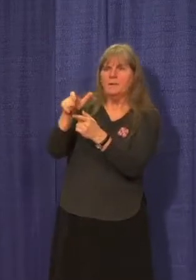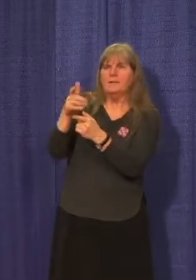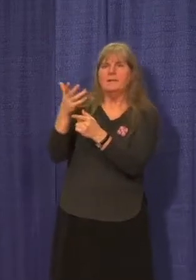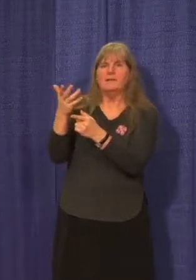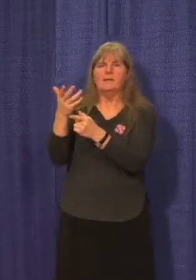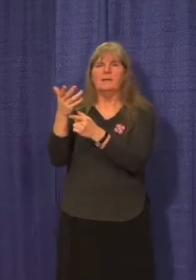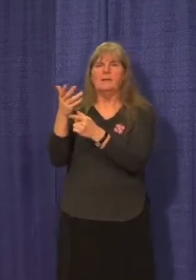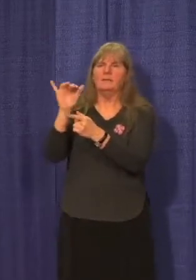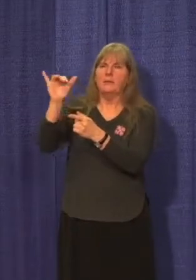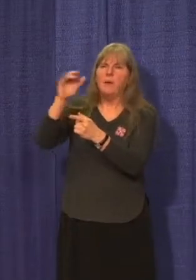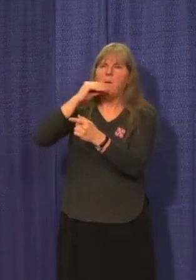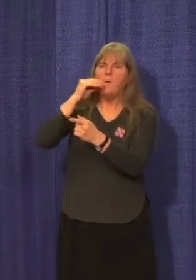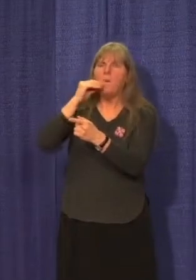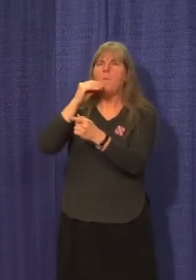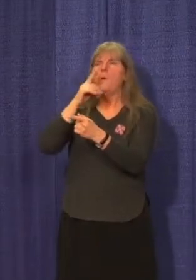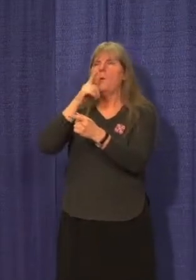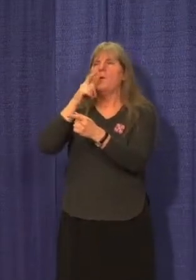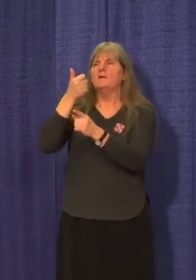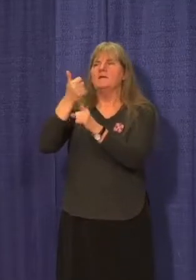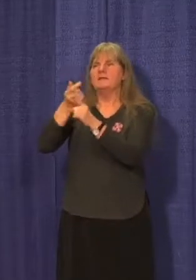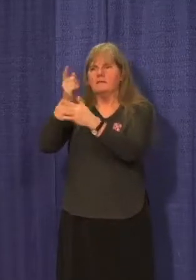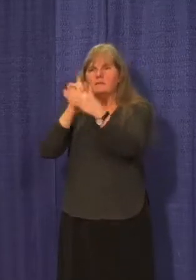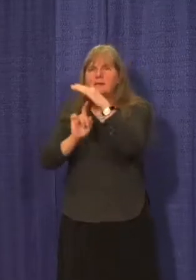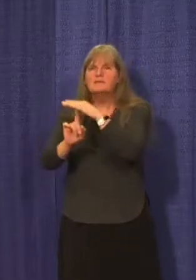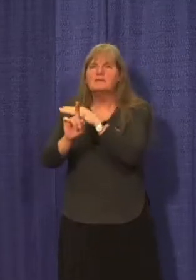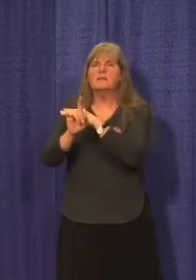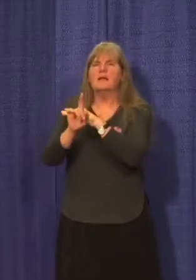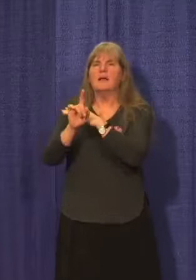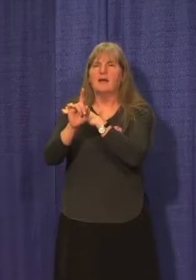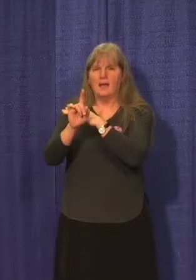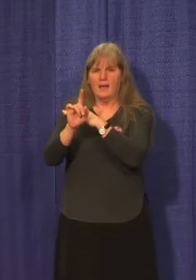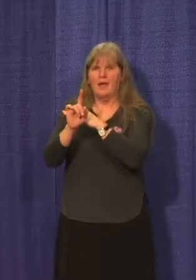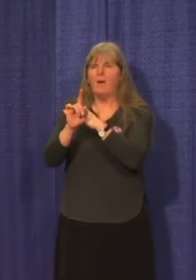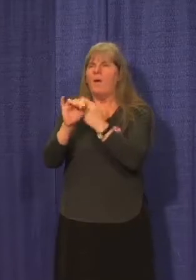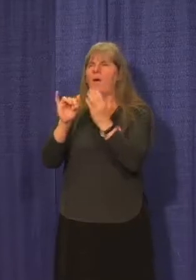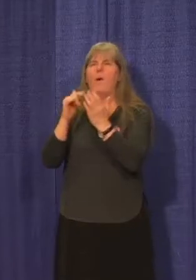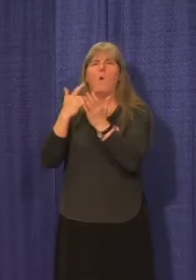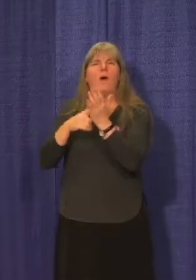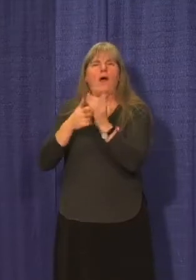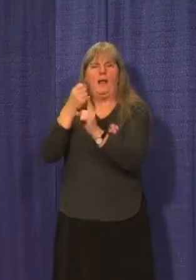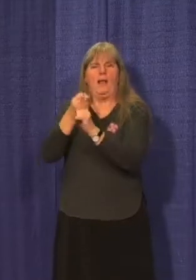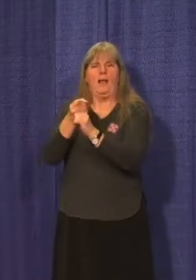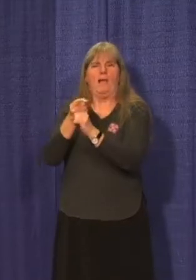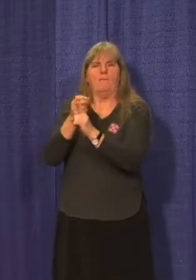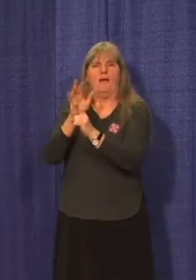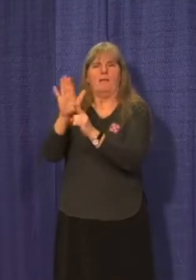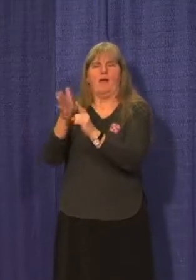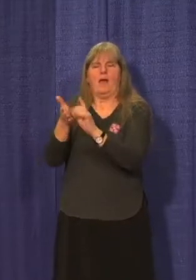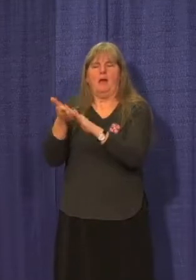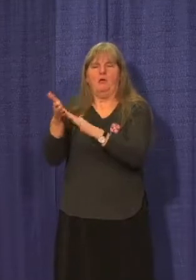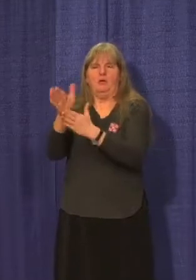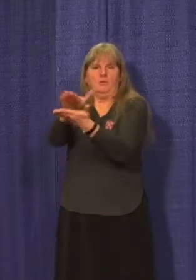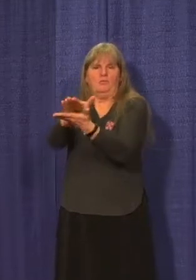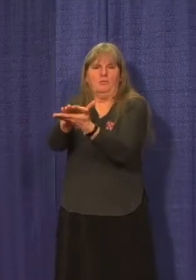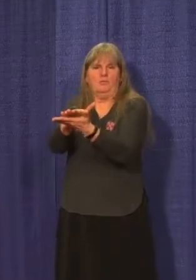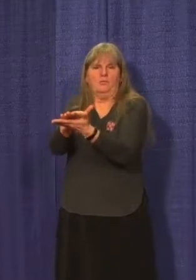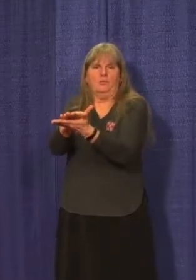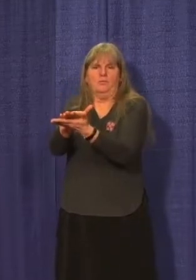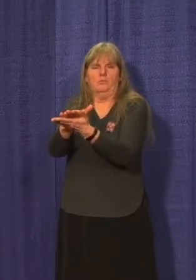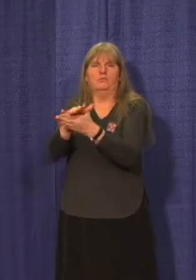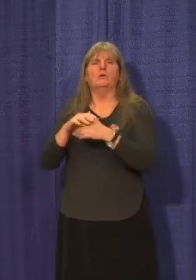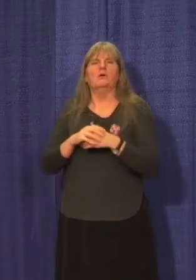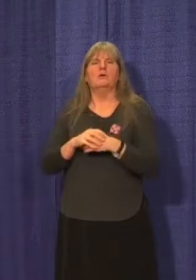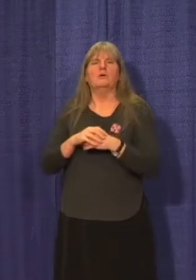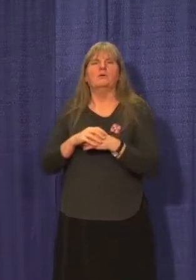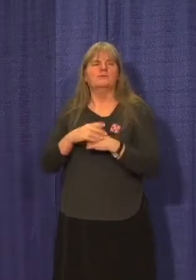staying home or who will need to self-isolate or any of the impacts on the operation of the school. So it will be